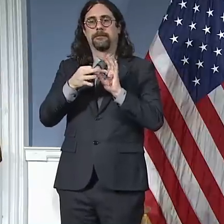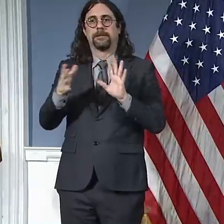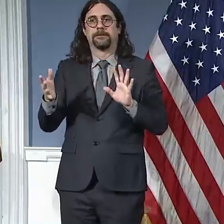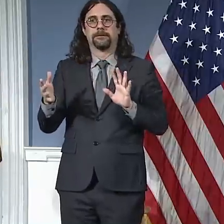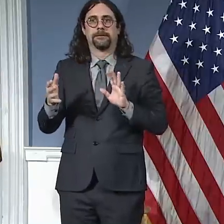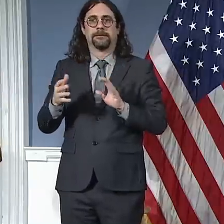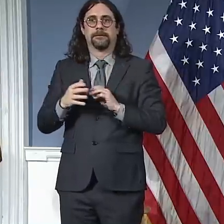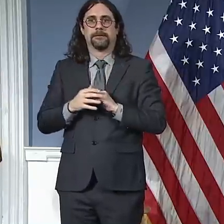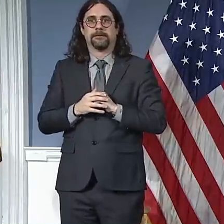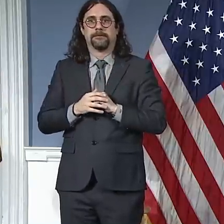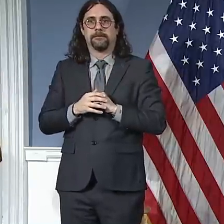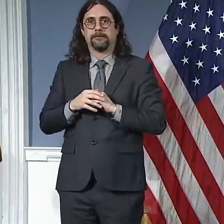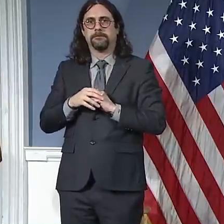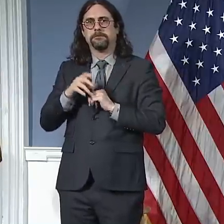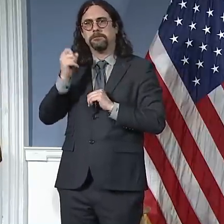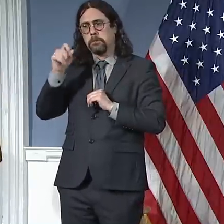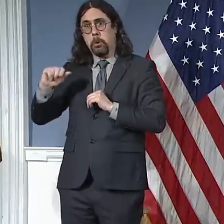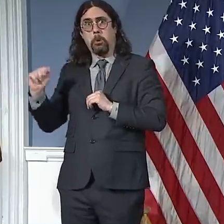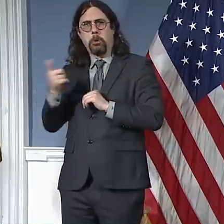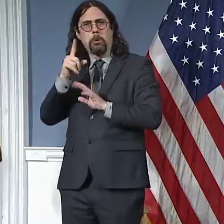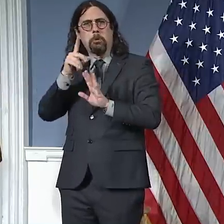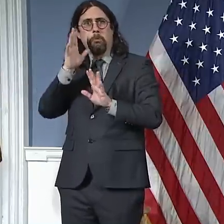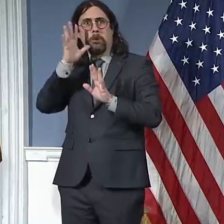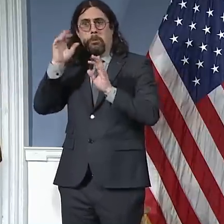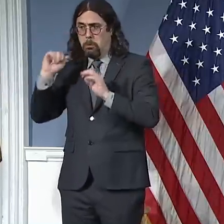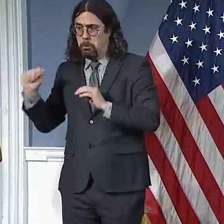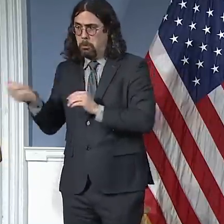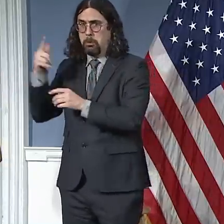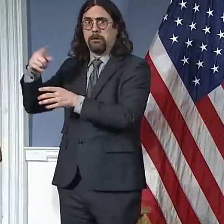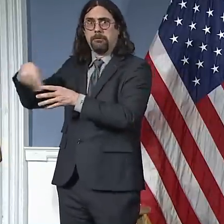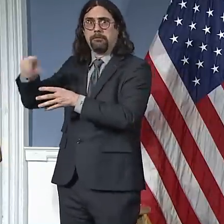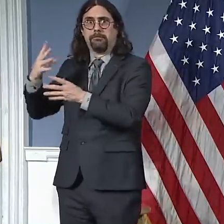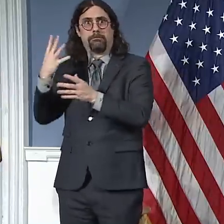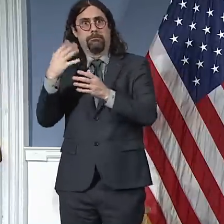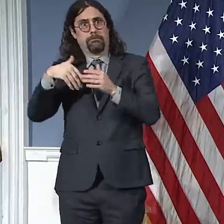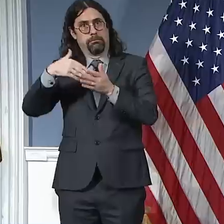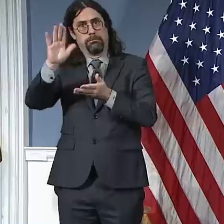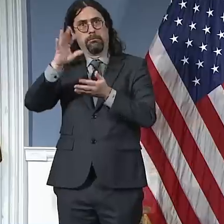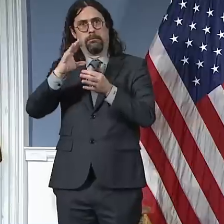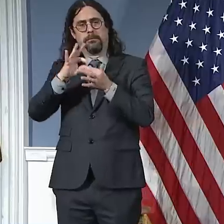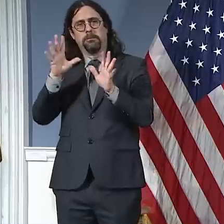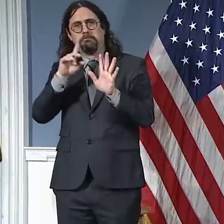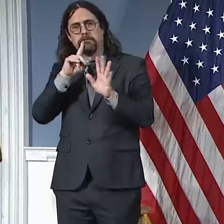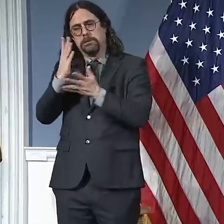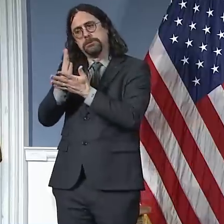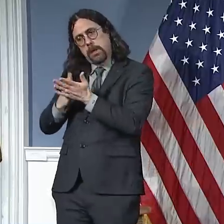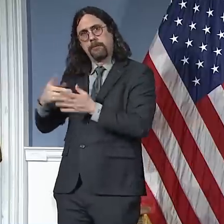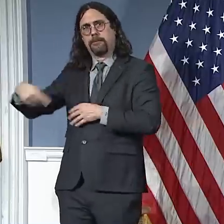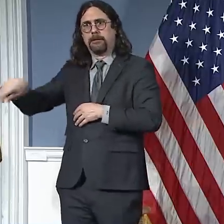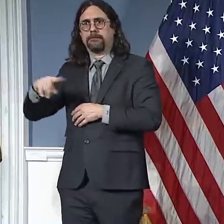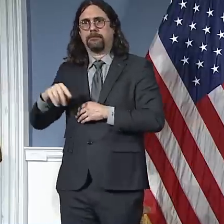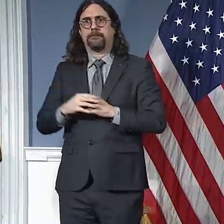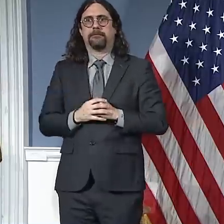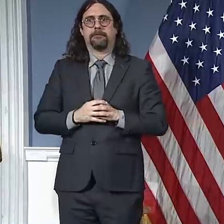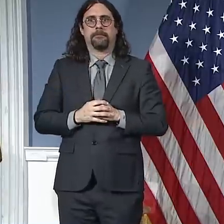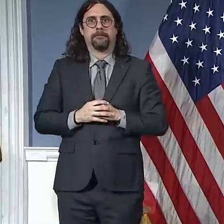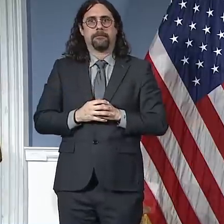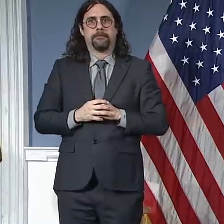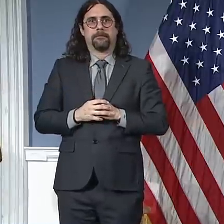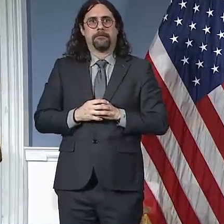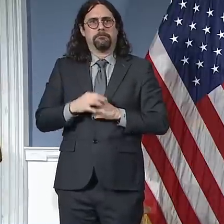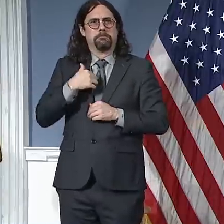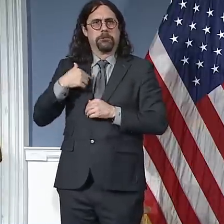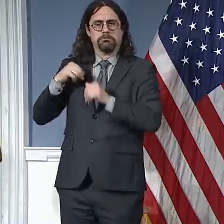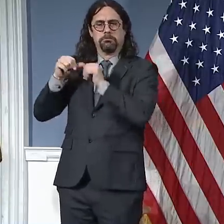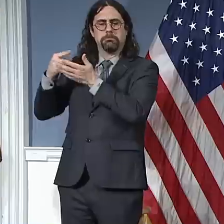who may be able to be released quickly, and we'll work closely with the State on that. Okay, just a few